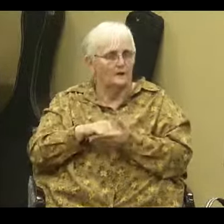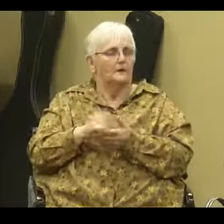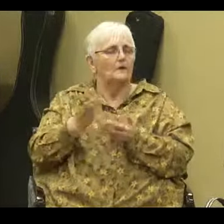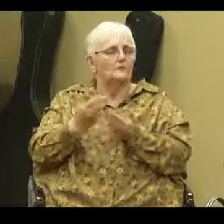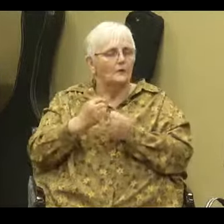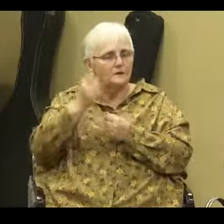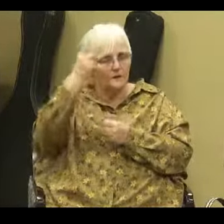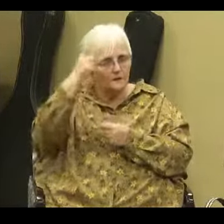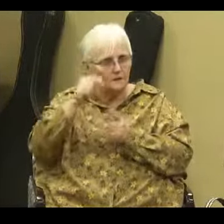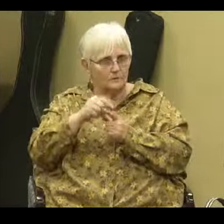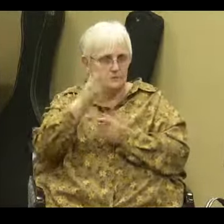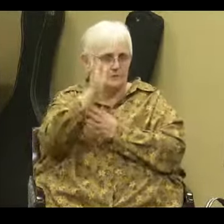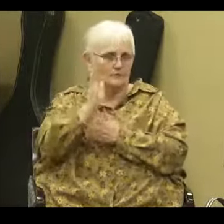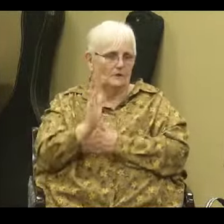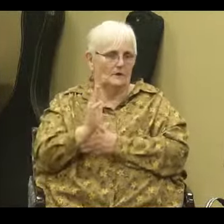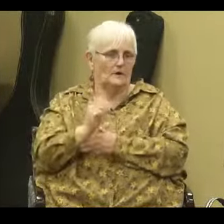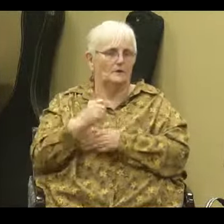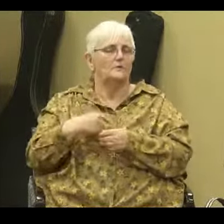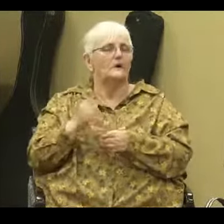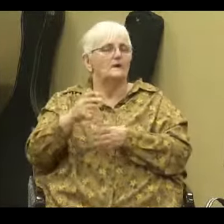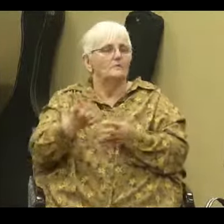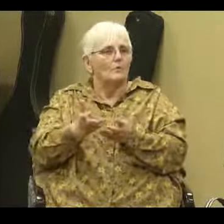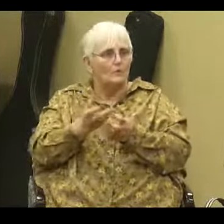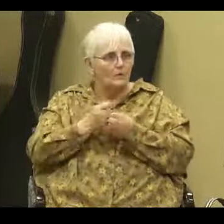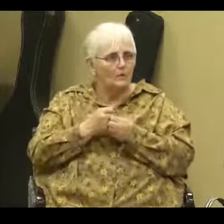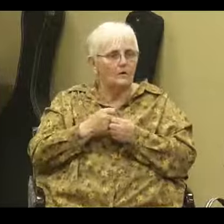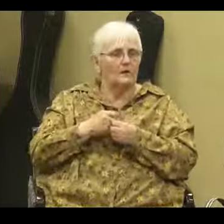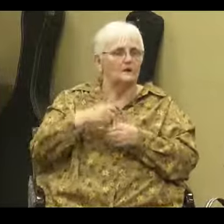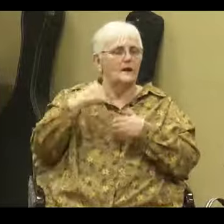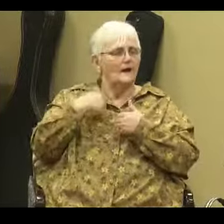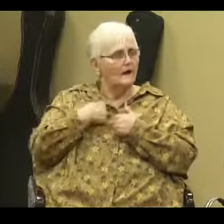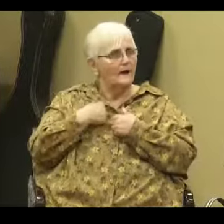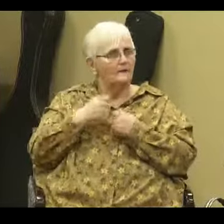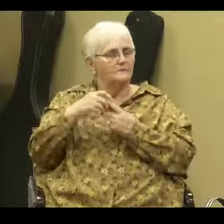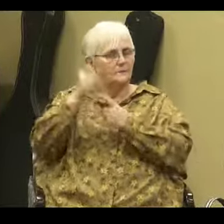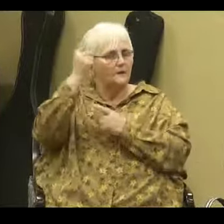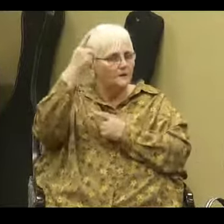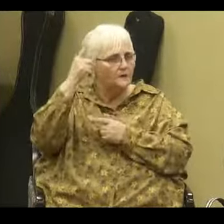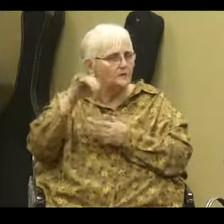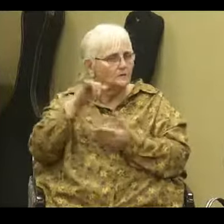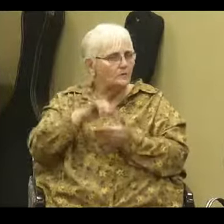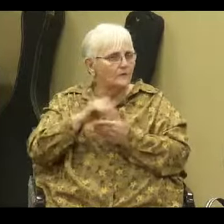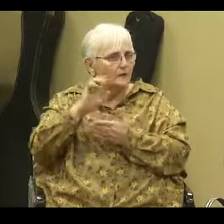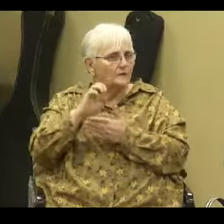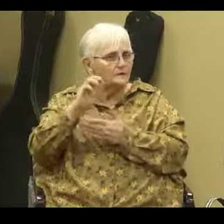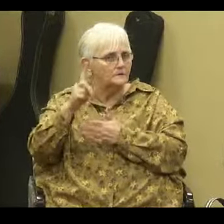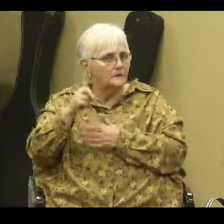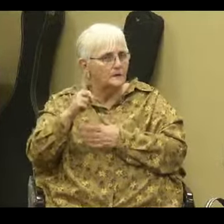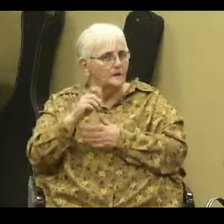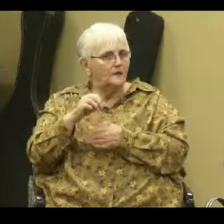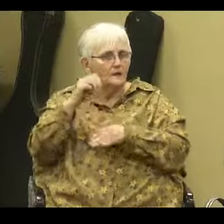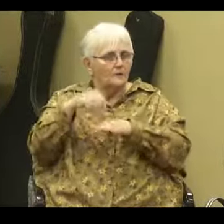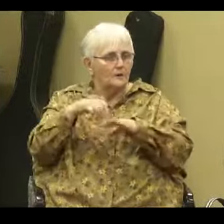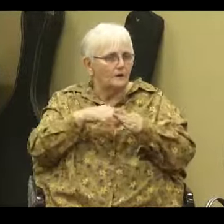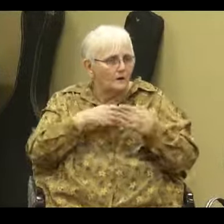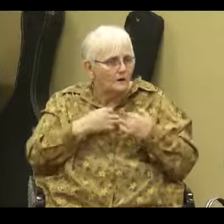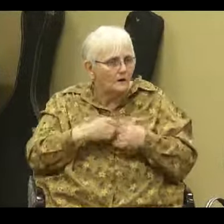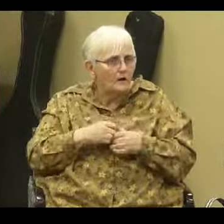the word of God. We have the desire to have an understanding so that that seed, that sown in our hearts can,